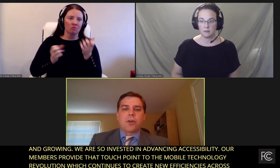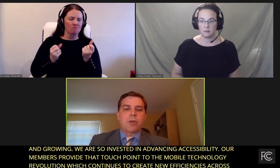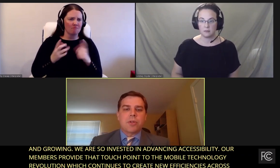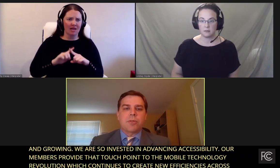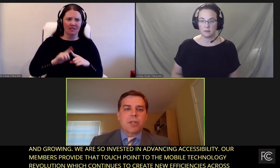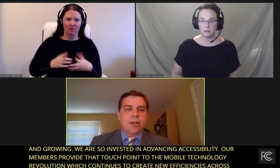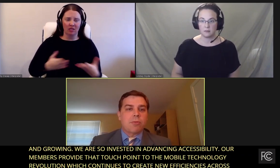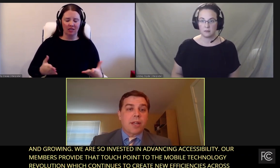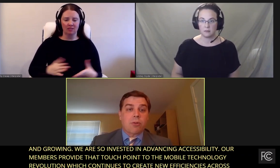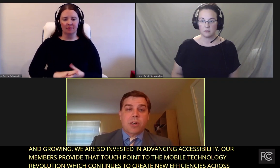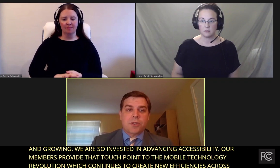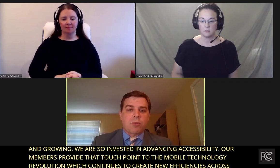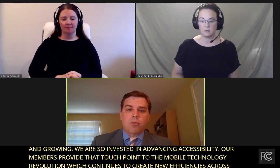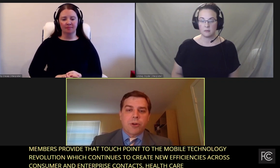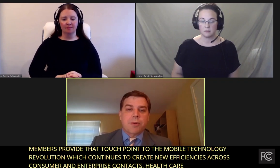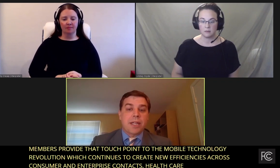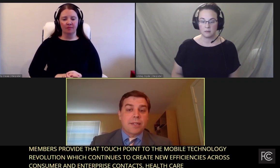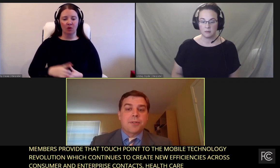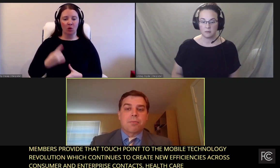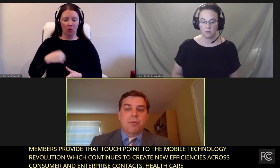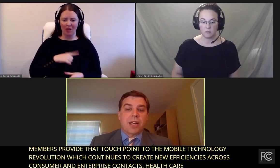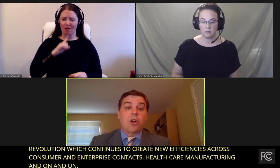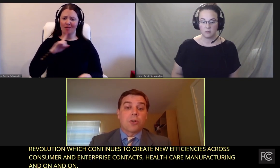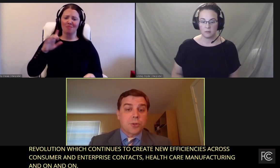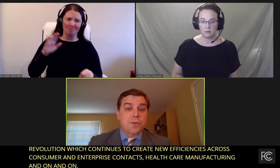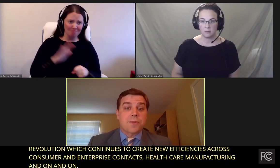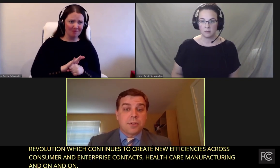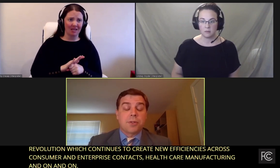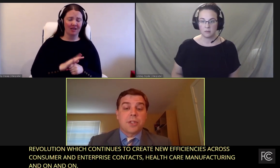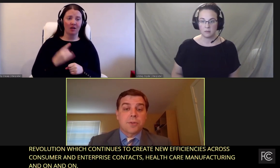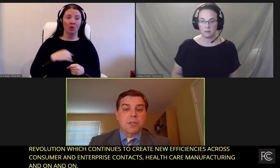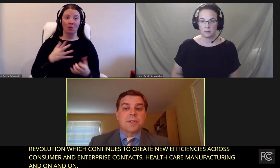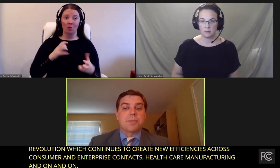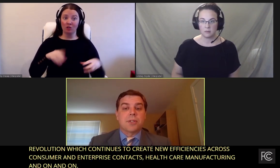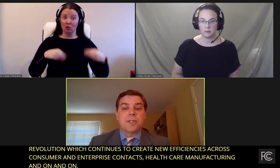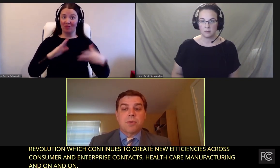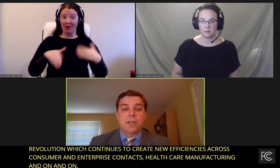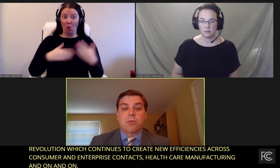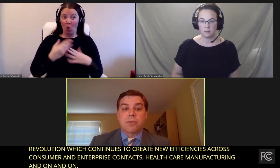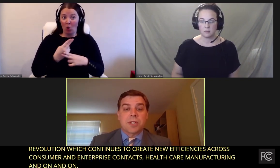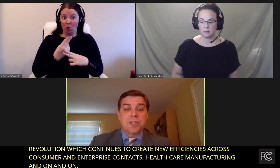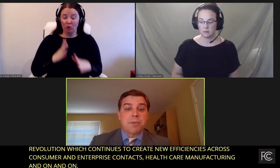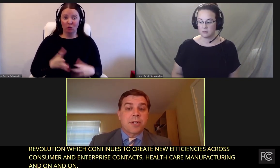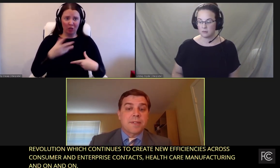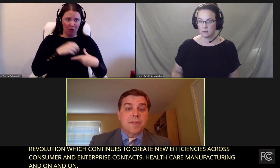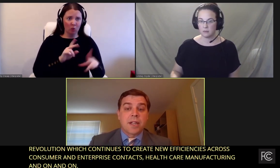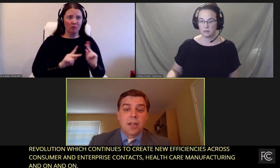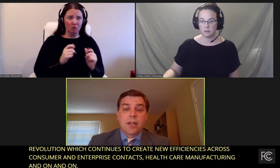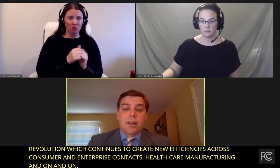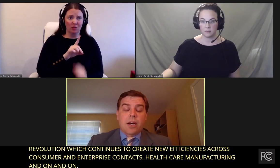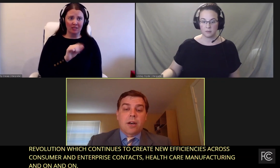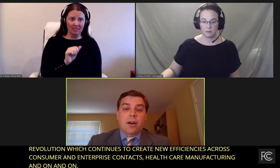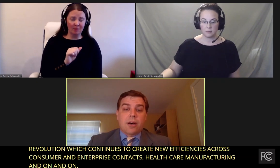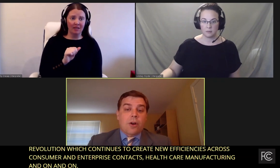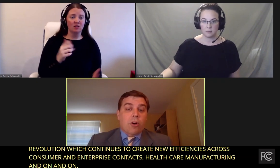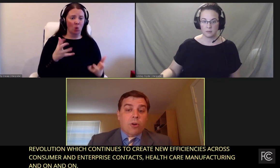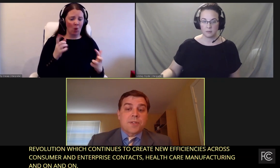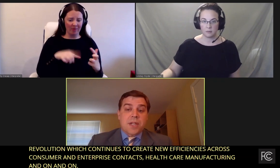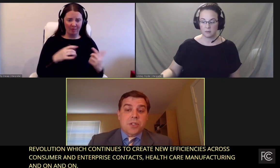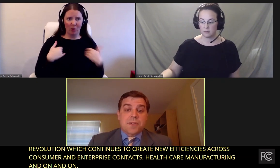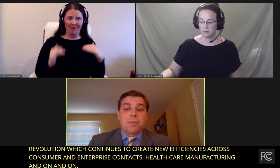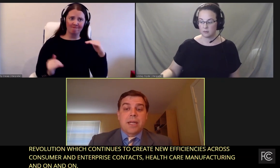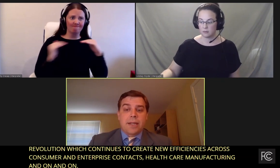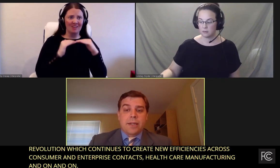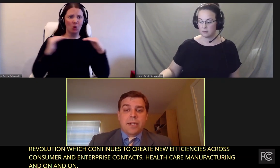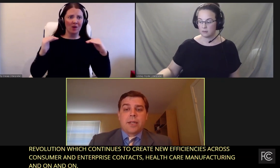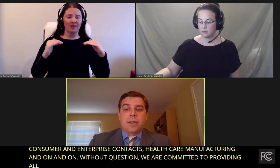so, you know, without without question, we're committed to providing all users, including those with disabilities with an equivalent experience and our